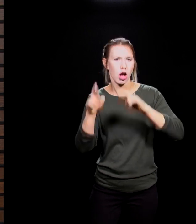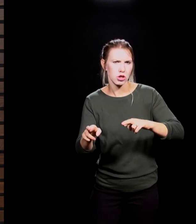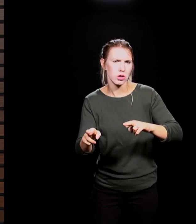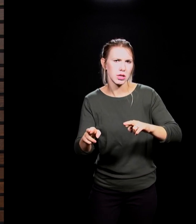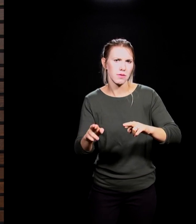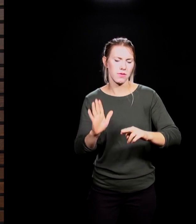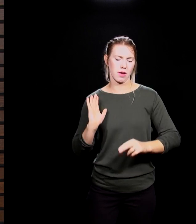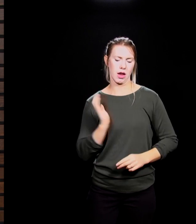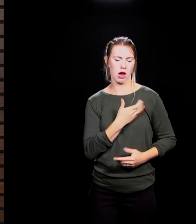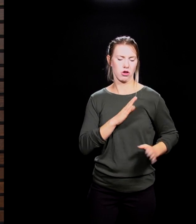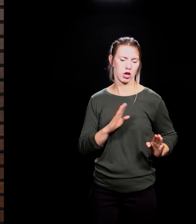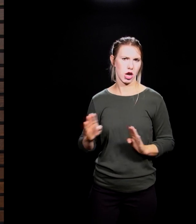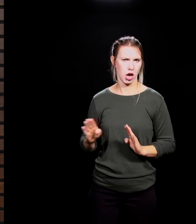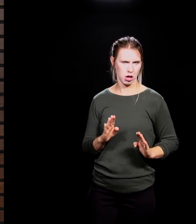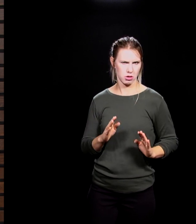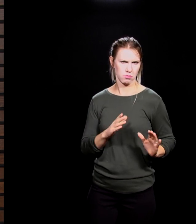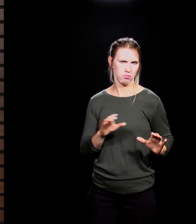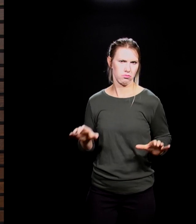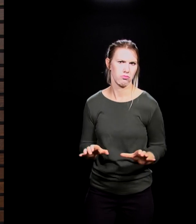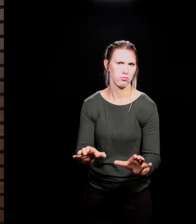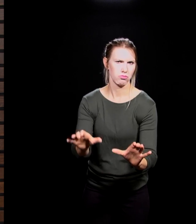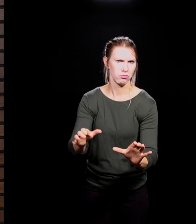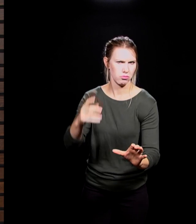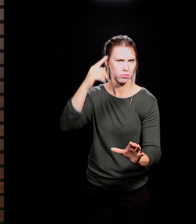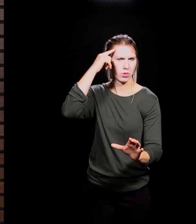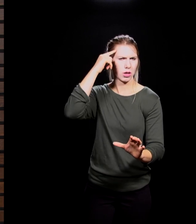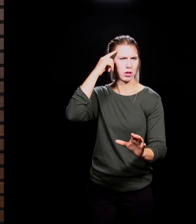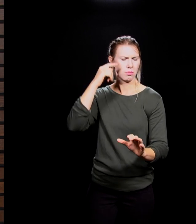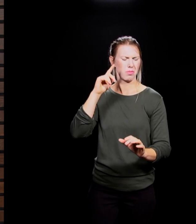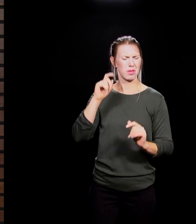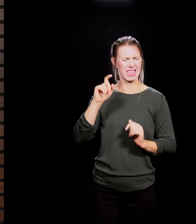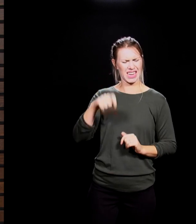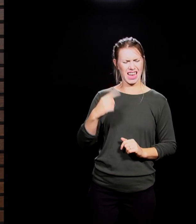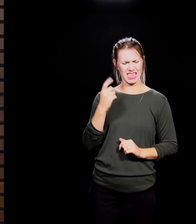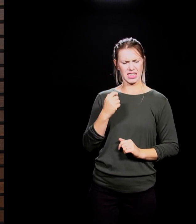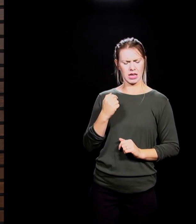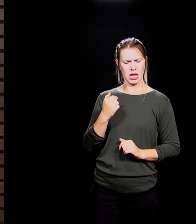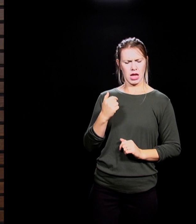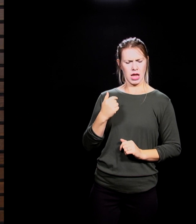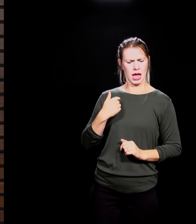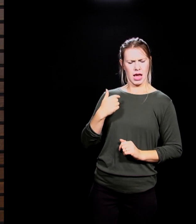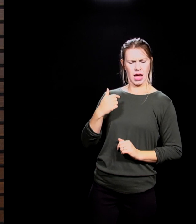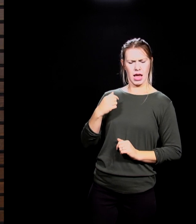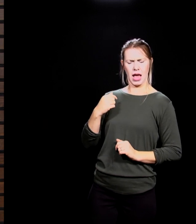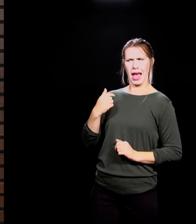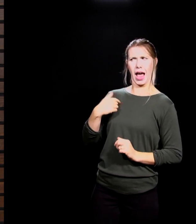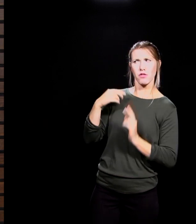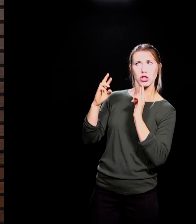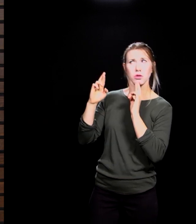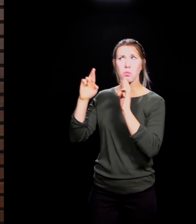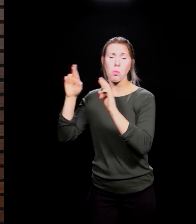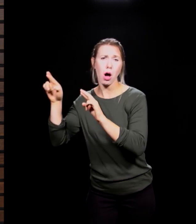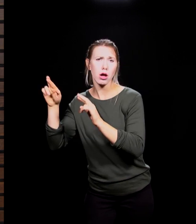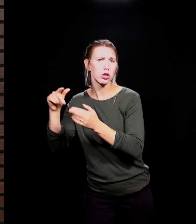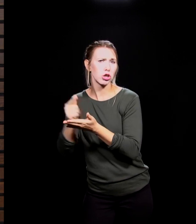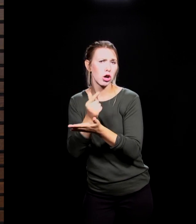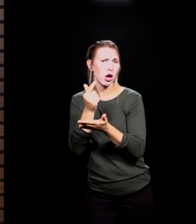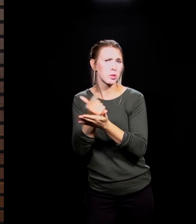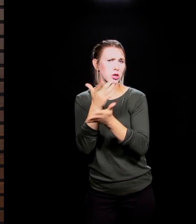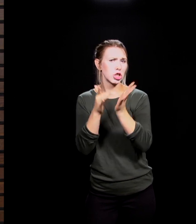you've thought to yourself, have I responded? I believe there are some today that have yet to respond to the gospel of Jesus Christ. I believe there